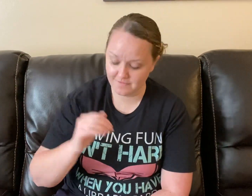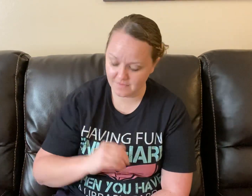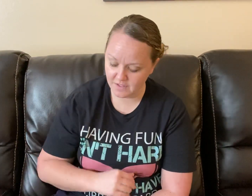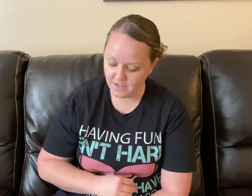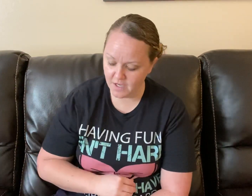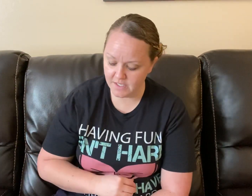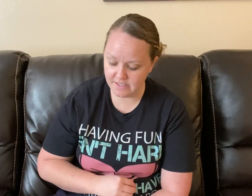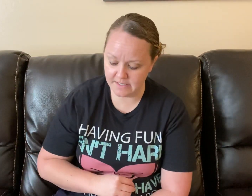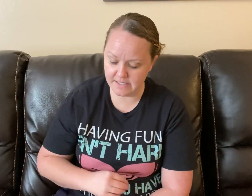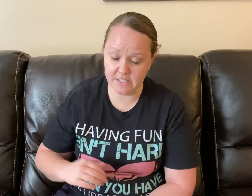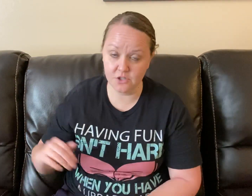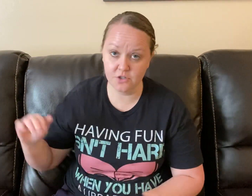Stitch.